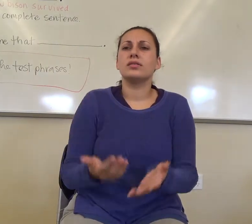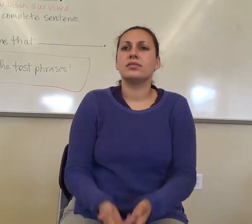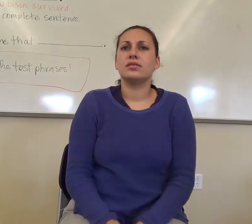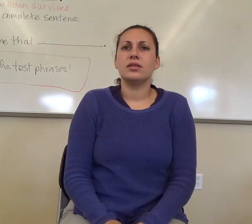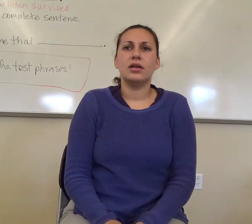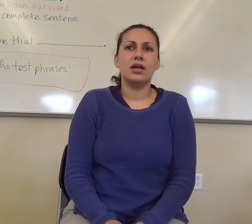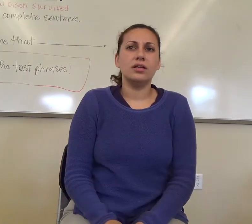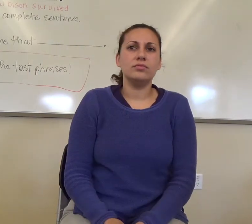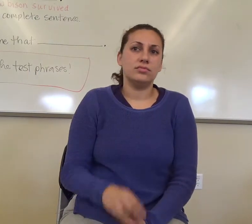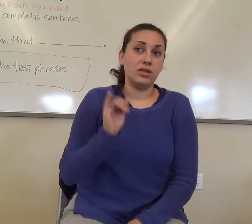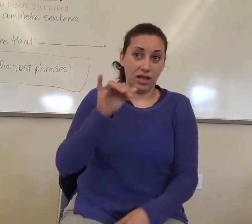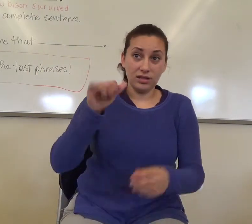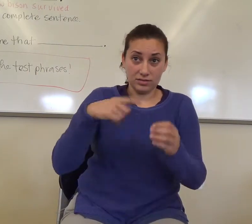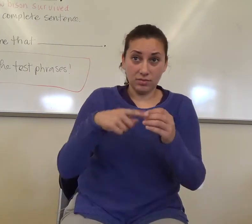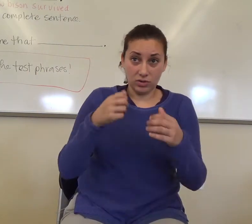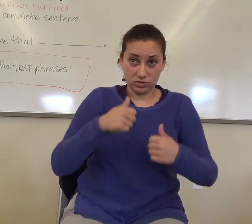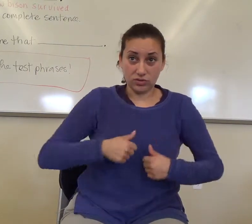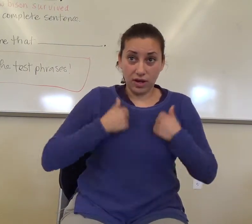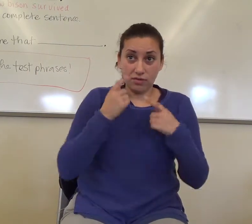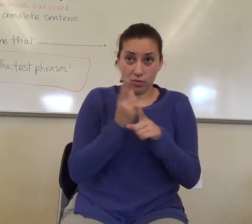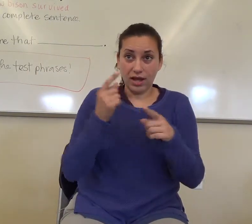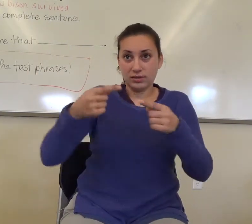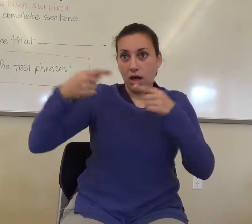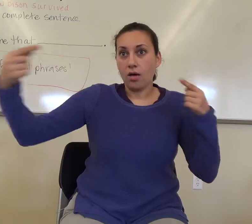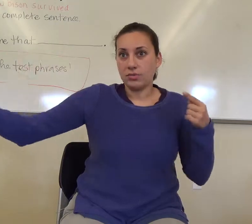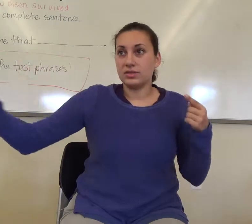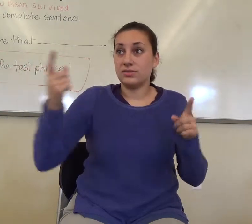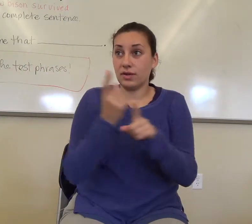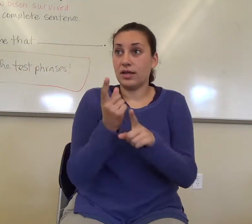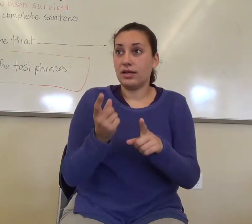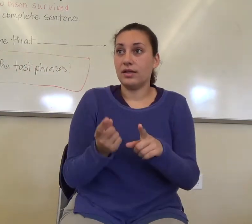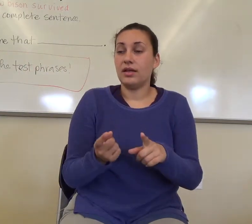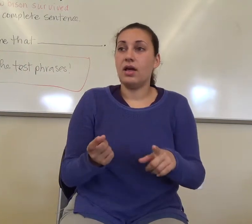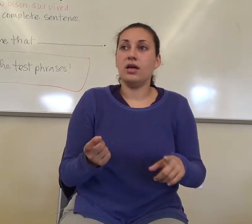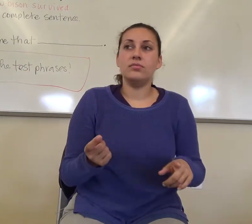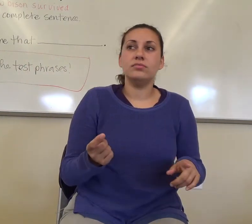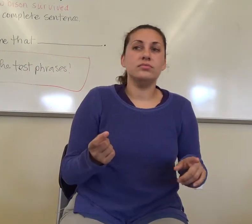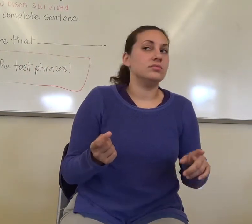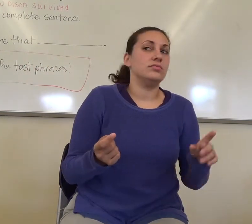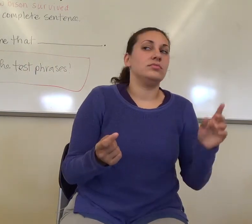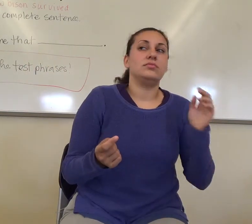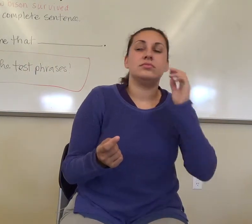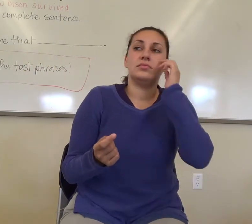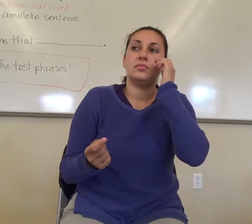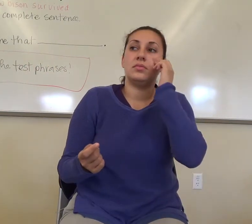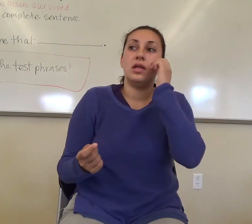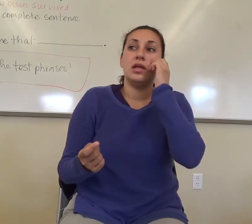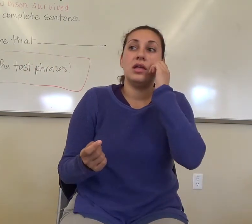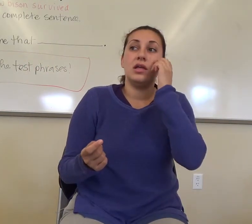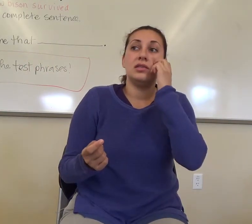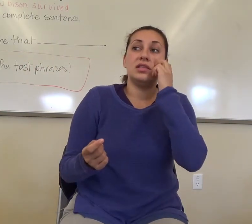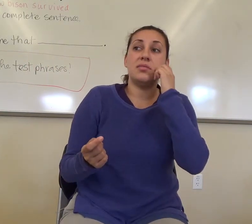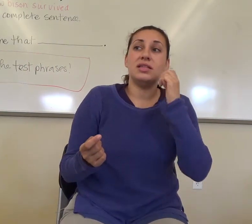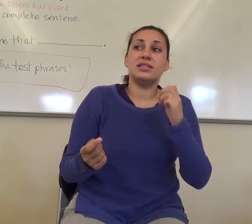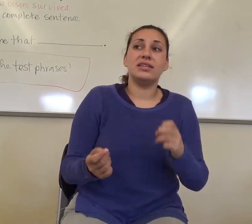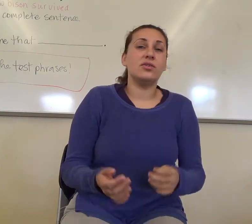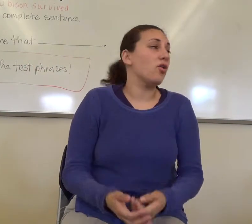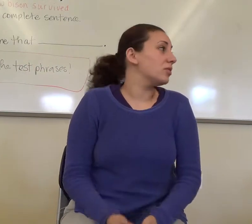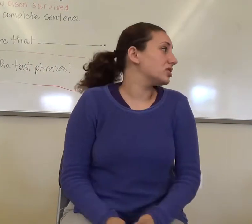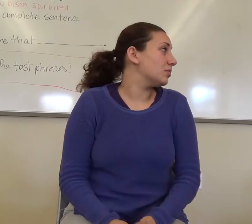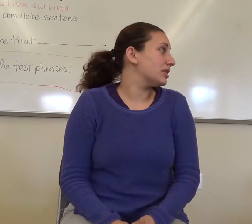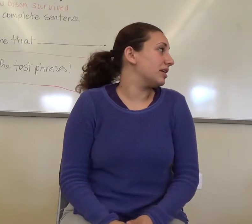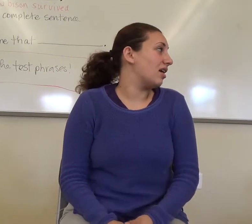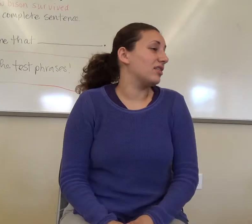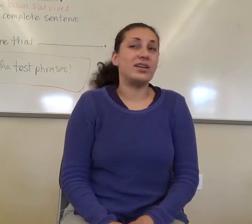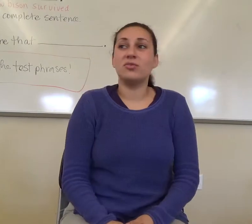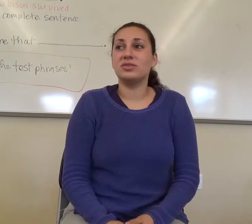Yes. Yeah. Yeah. It's the opposite, right? So, it is a reference. Oh. Almost extinct. Yeah. That means, like, they're